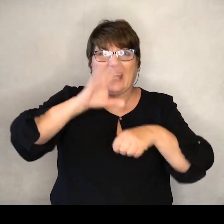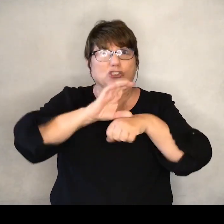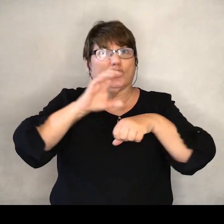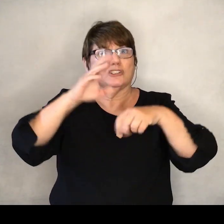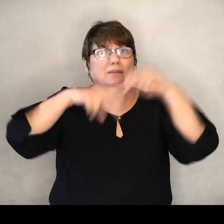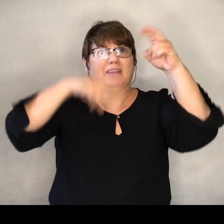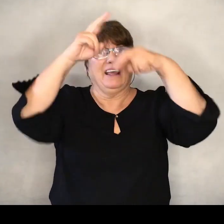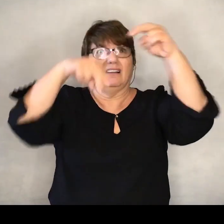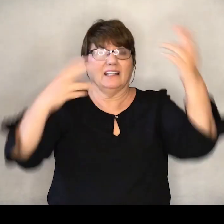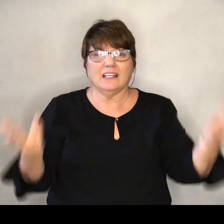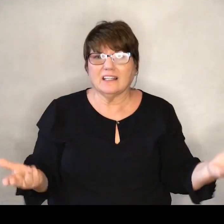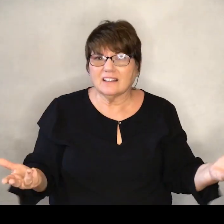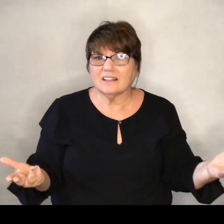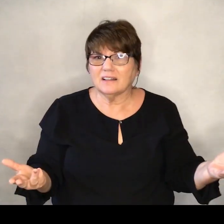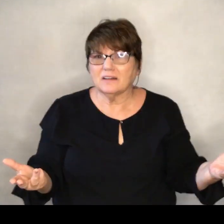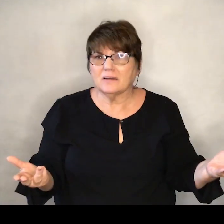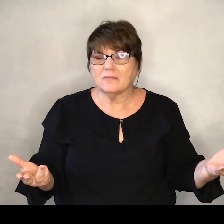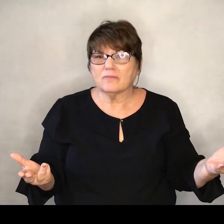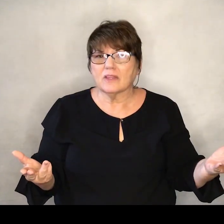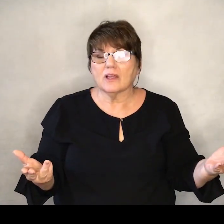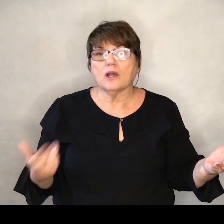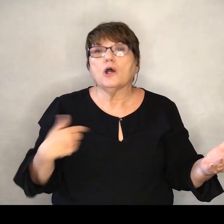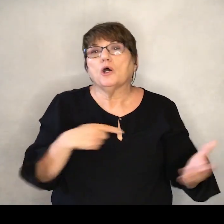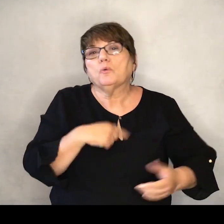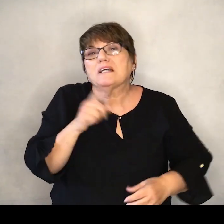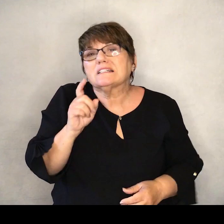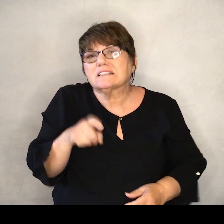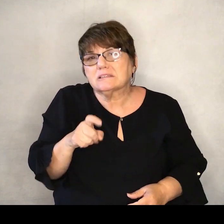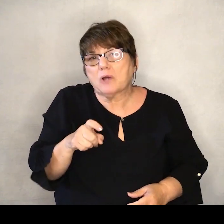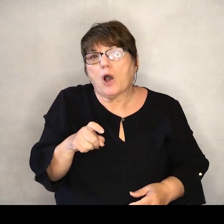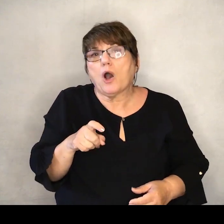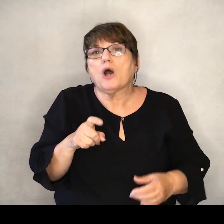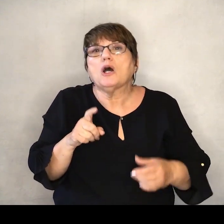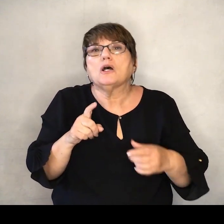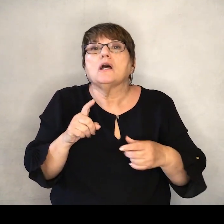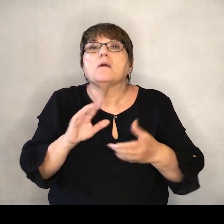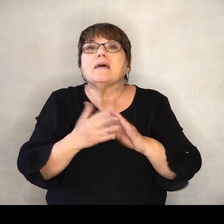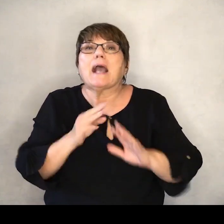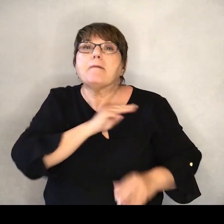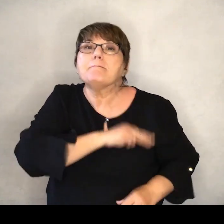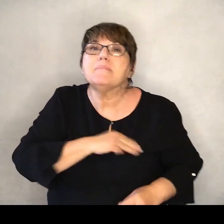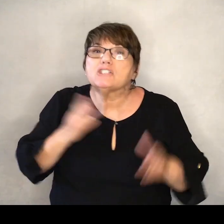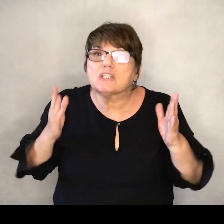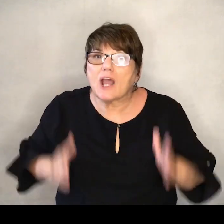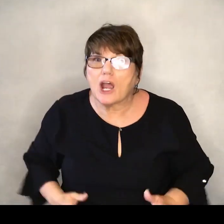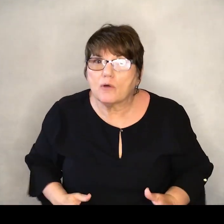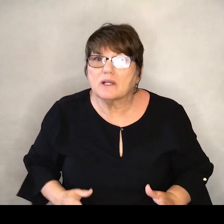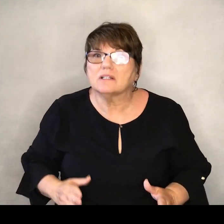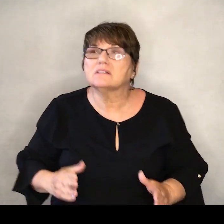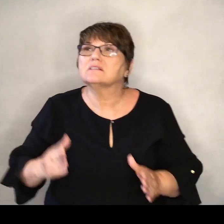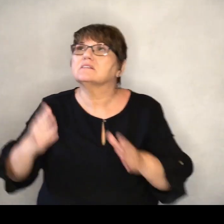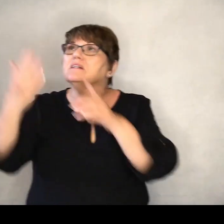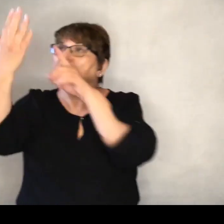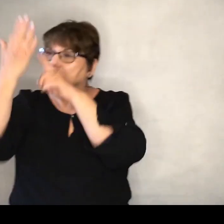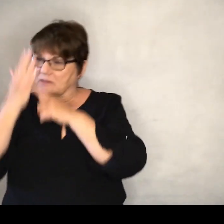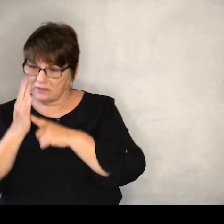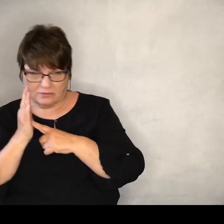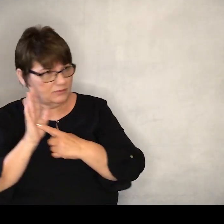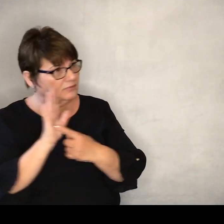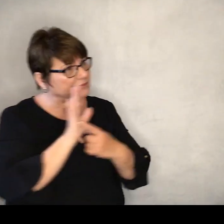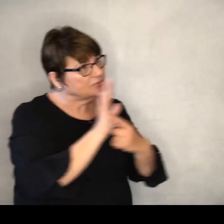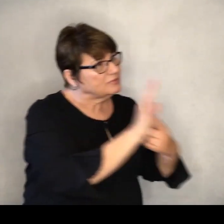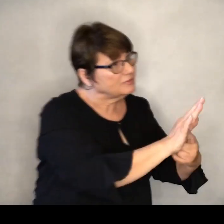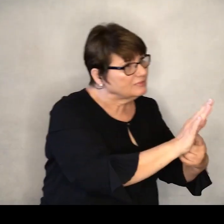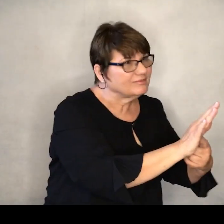doors. When we are supposed to be missionally witnessing and bringing change for the